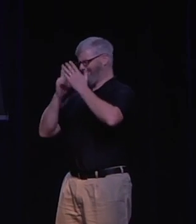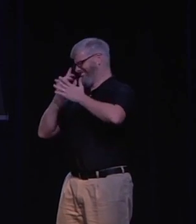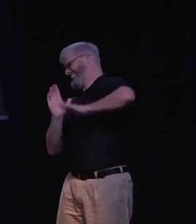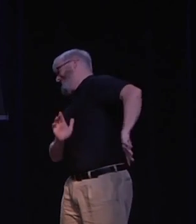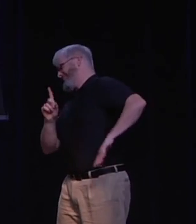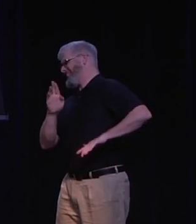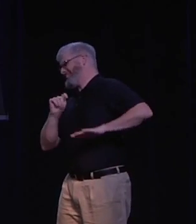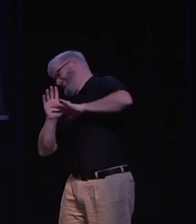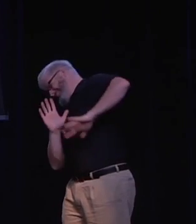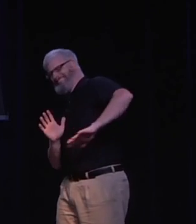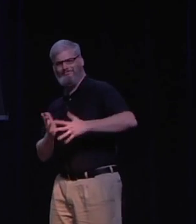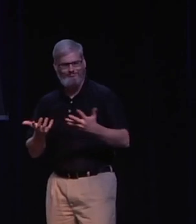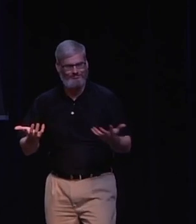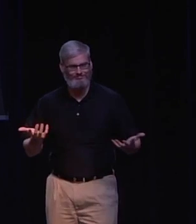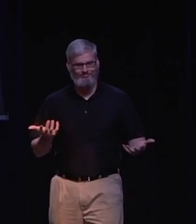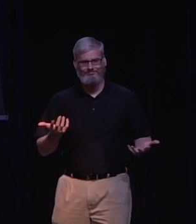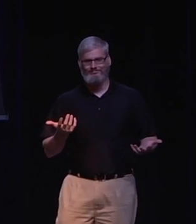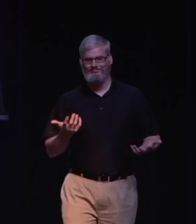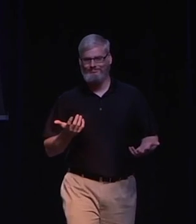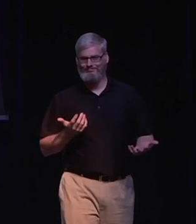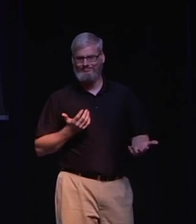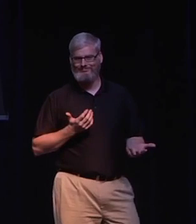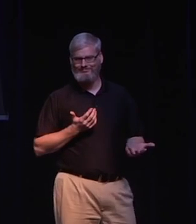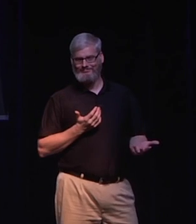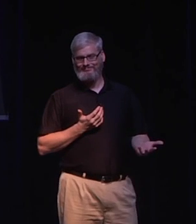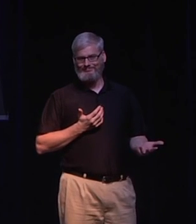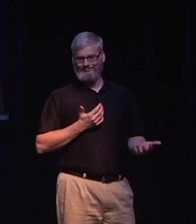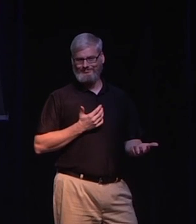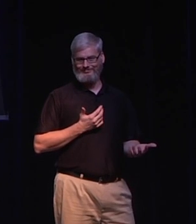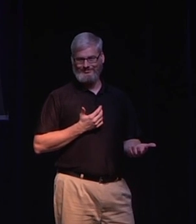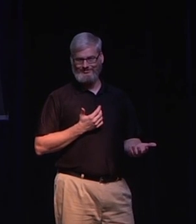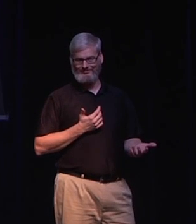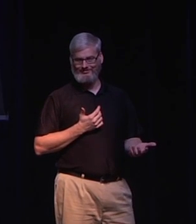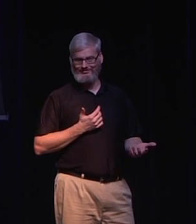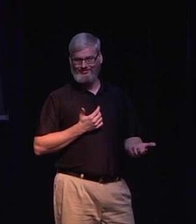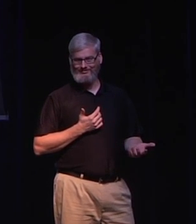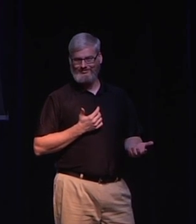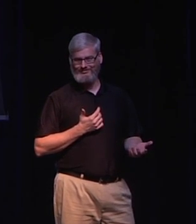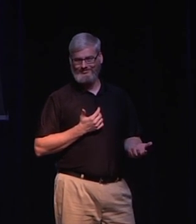and the response that the church always gives you is, just pray about it.